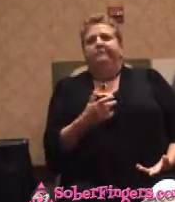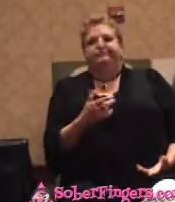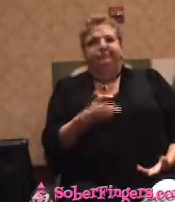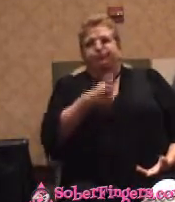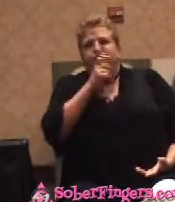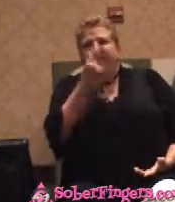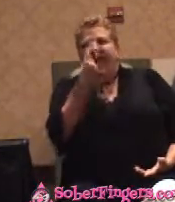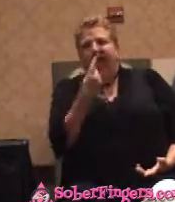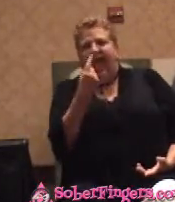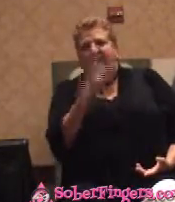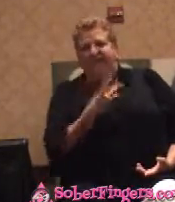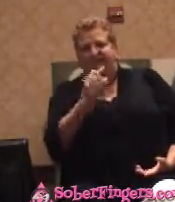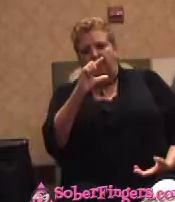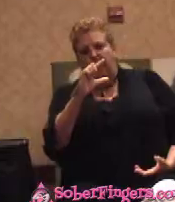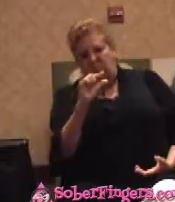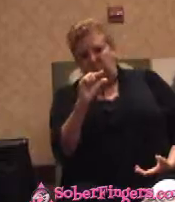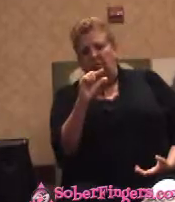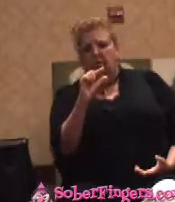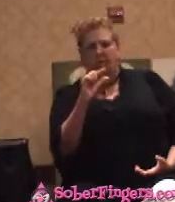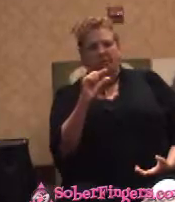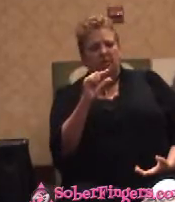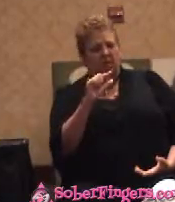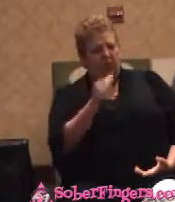And you say, drink it.